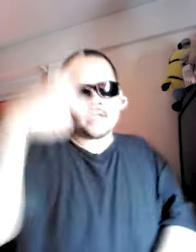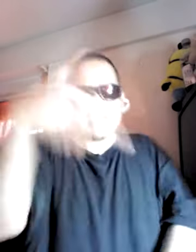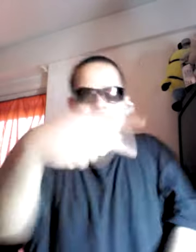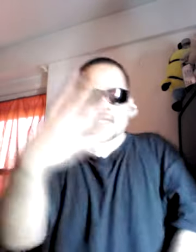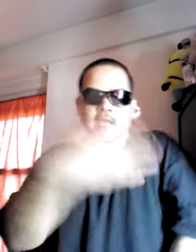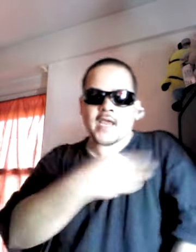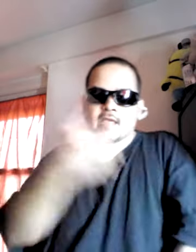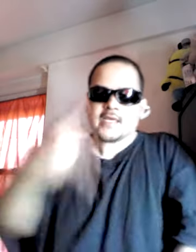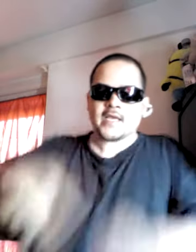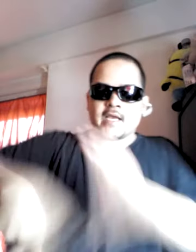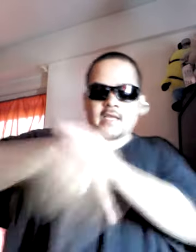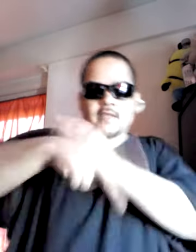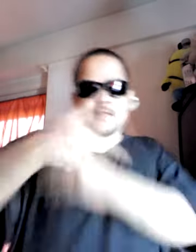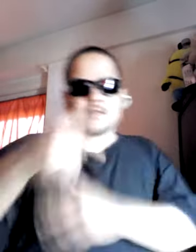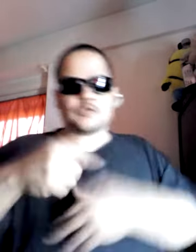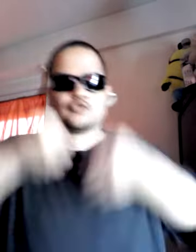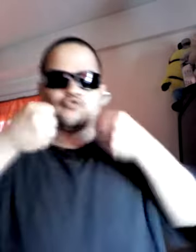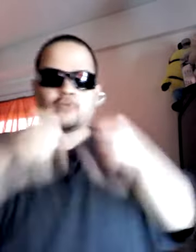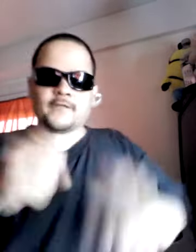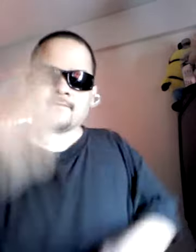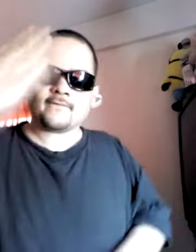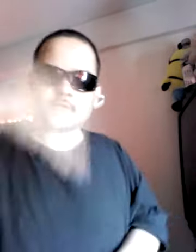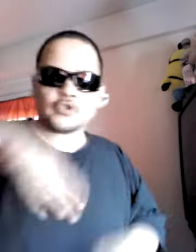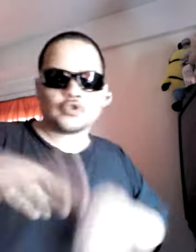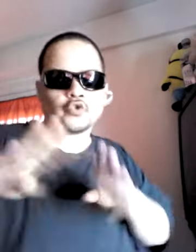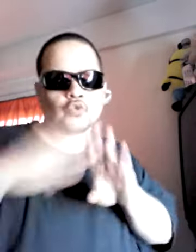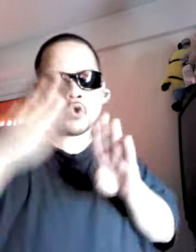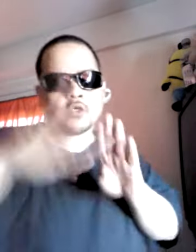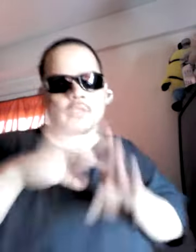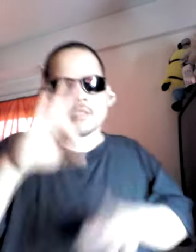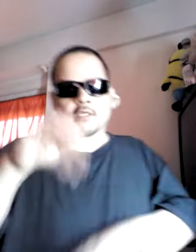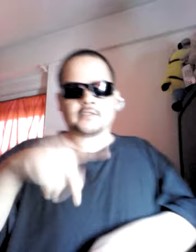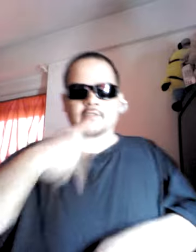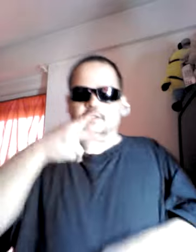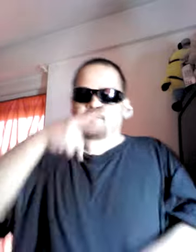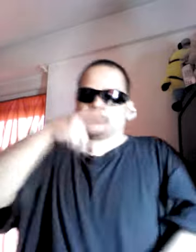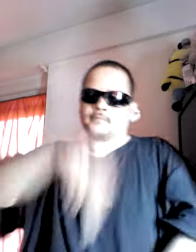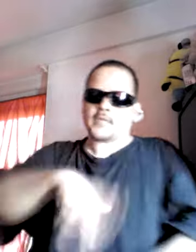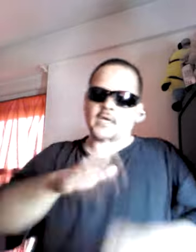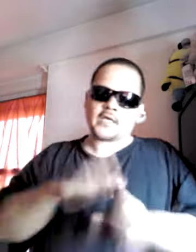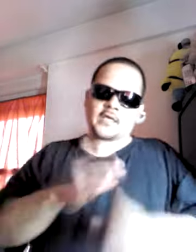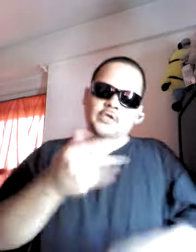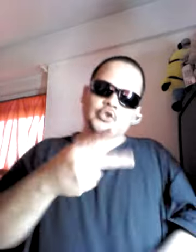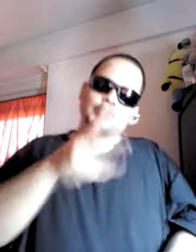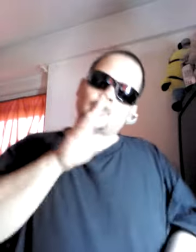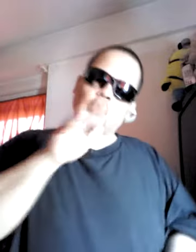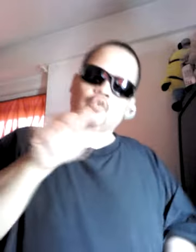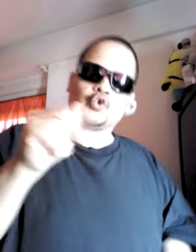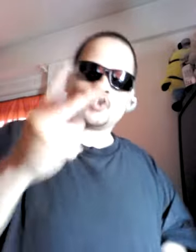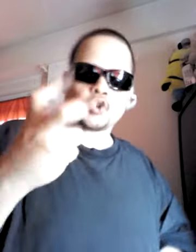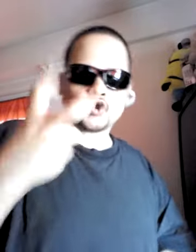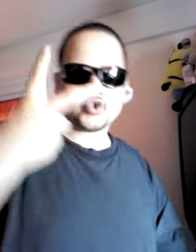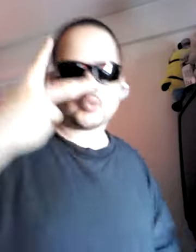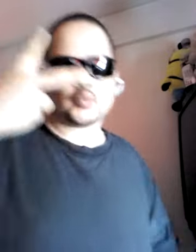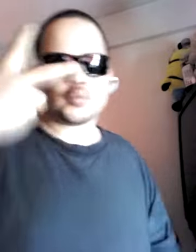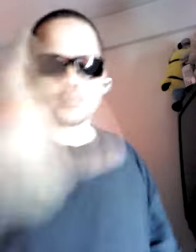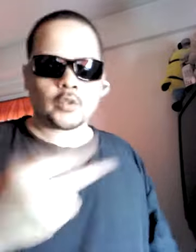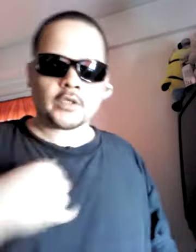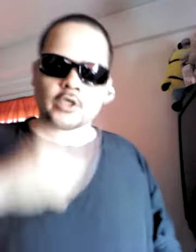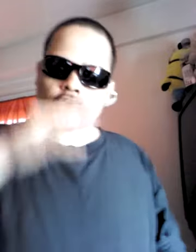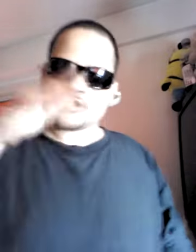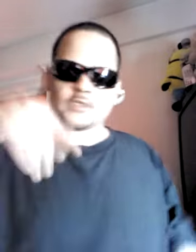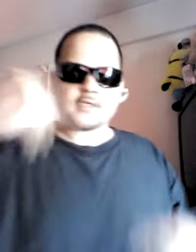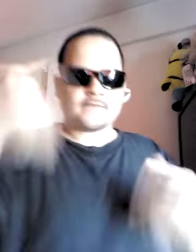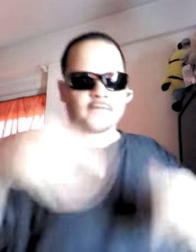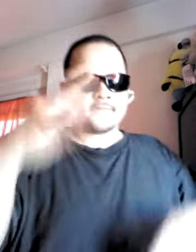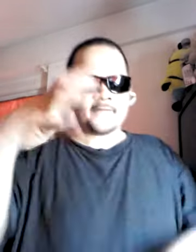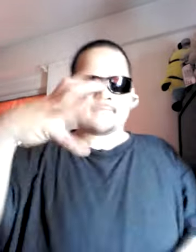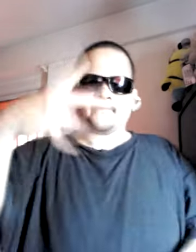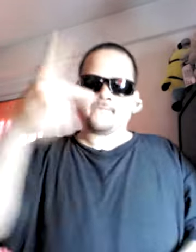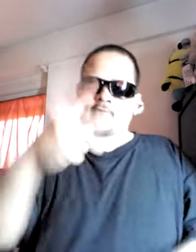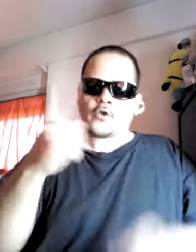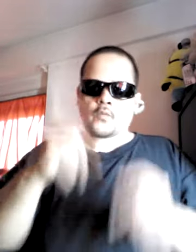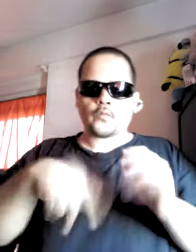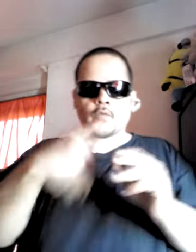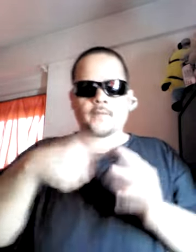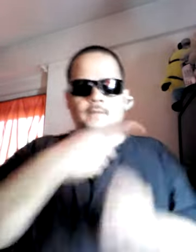front door Mindy round spittin' as I catch two more But I don't give a fuck about these More gas